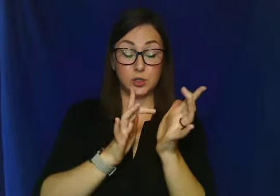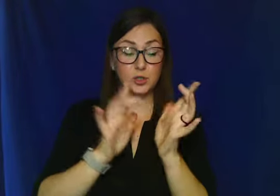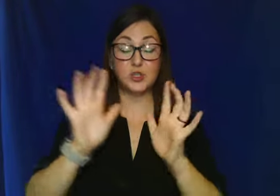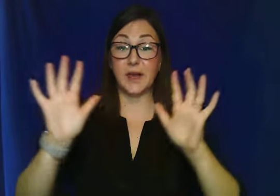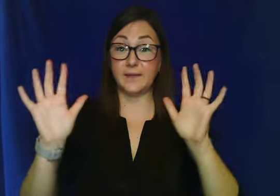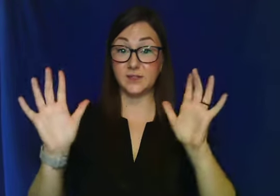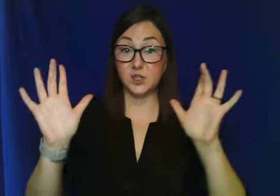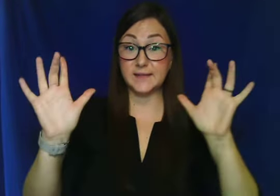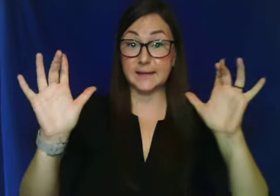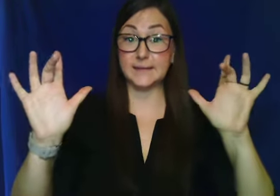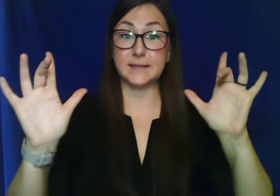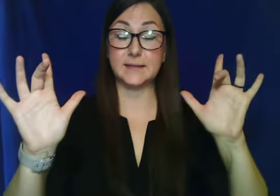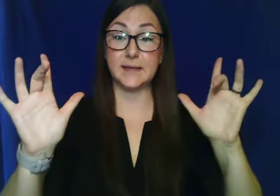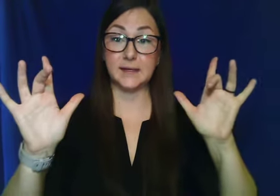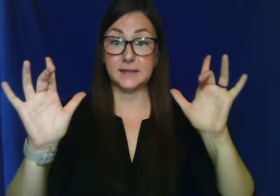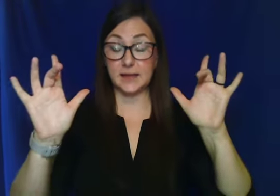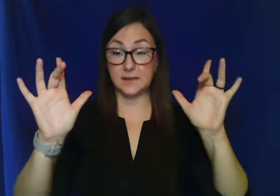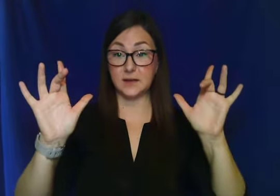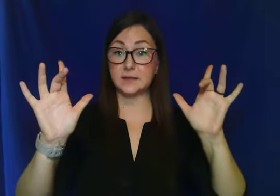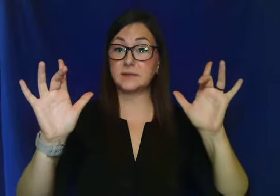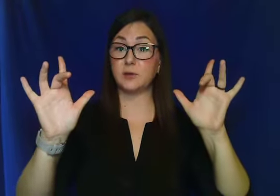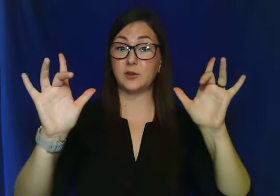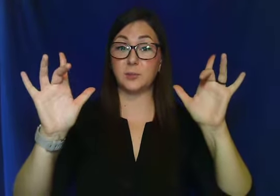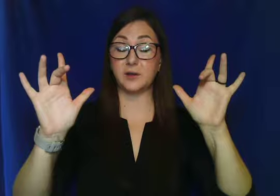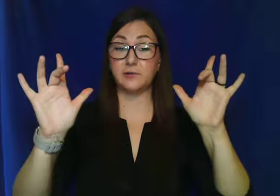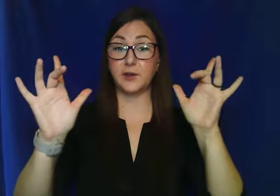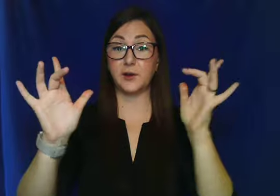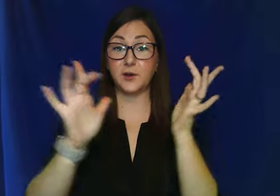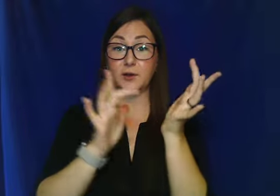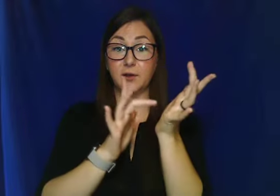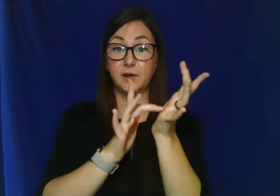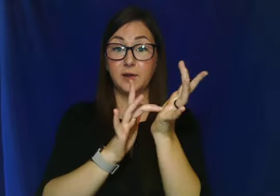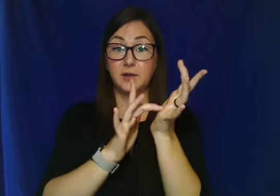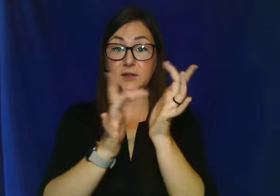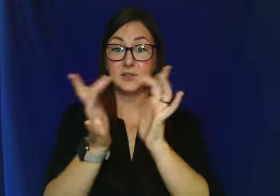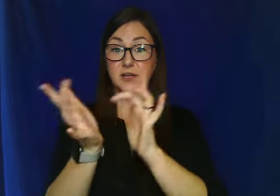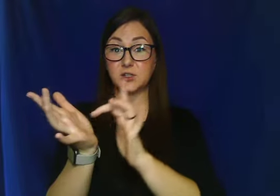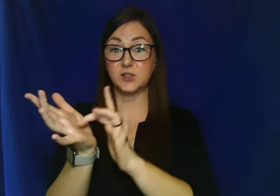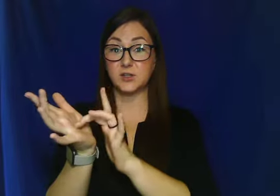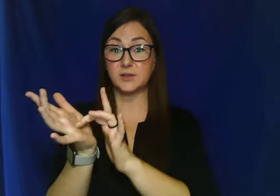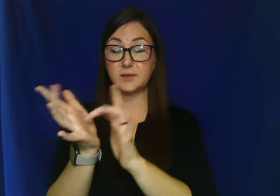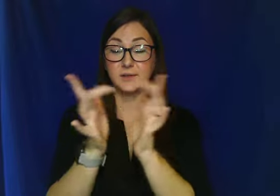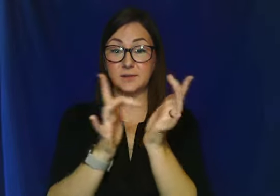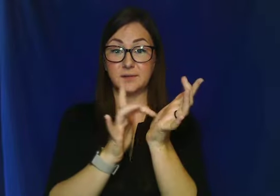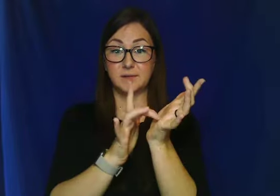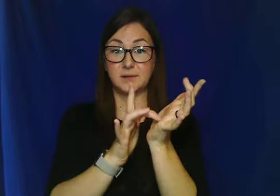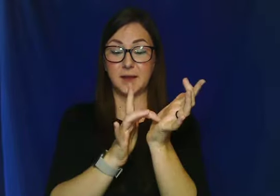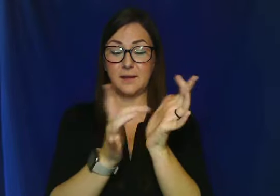And then Jesus is signed like this. With your middle finger, you touch. Okay?